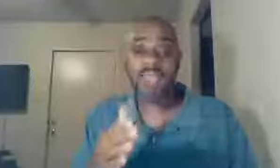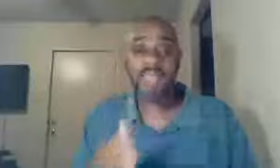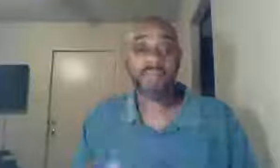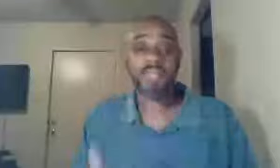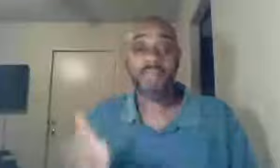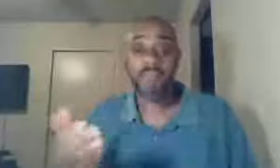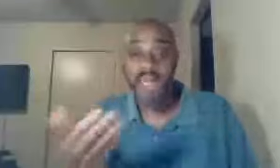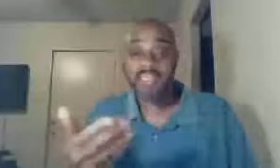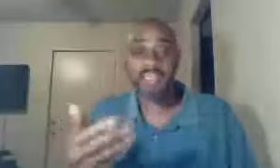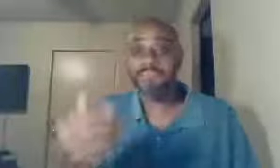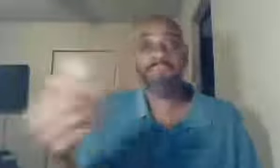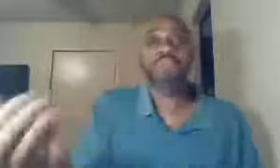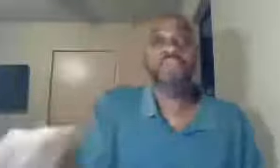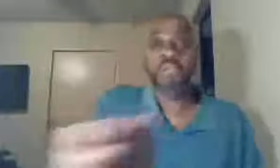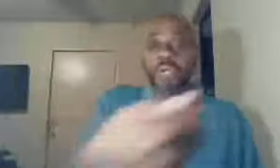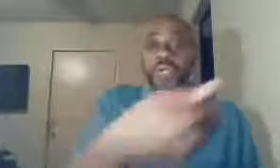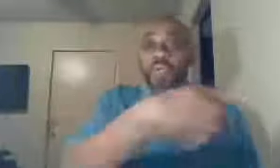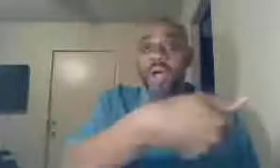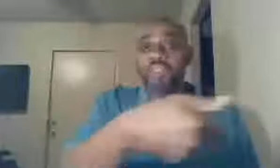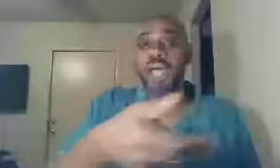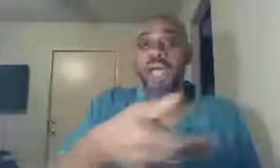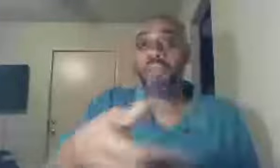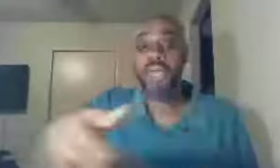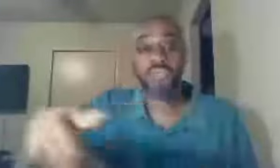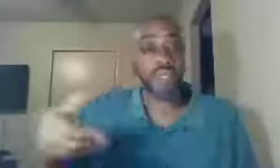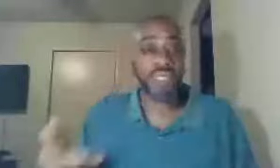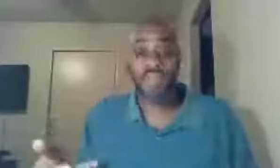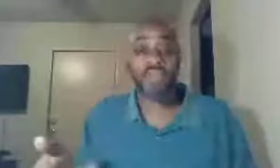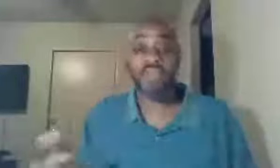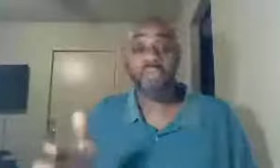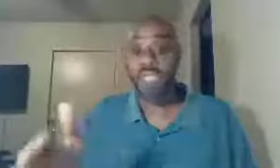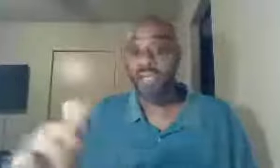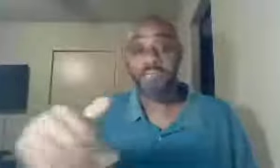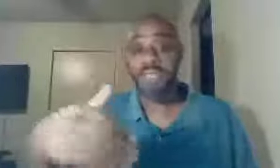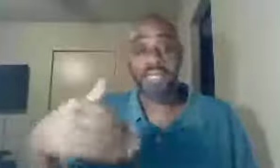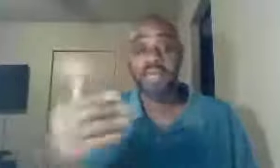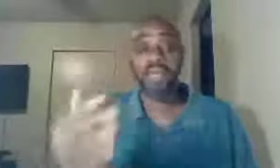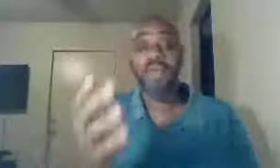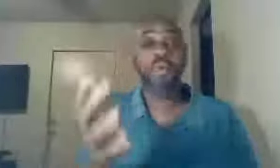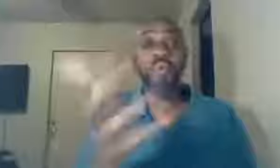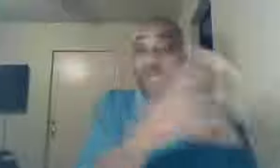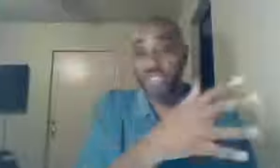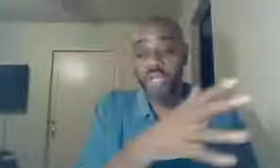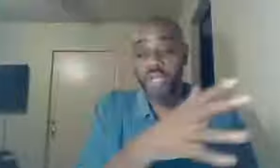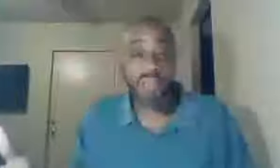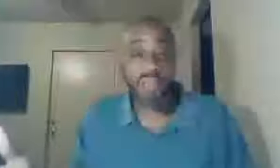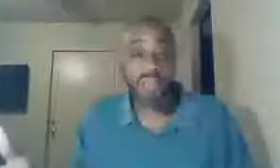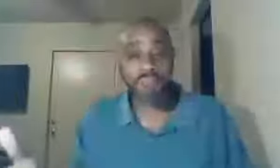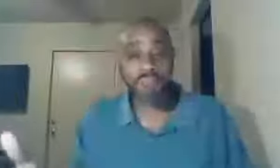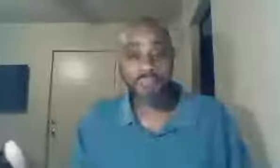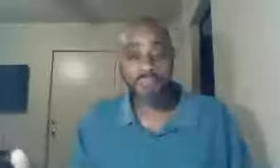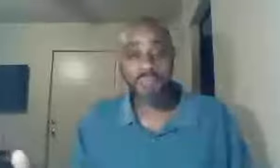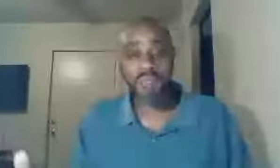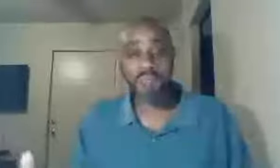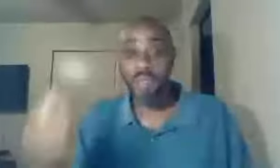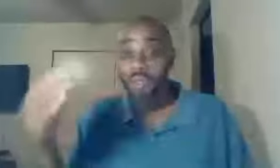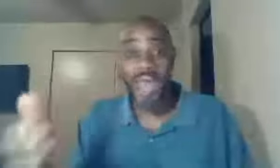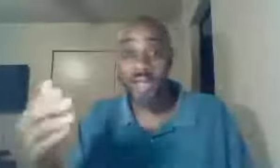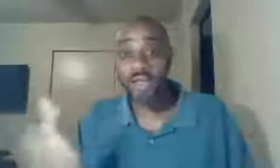there, but they're practically, you can turn in one driveway, and turn in the other, and you literally be, one church or the other, built that close